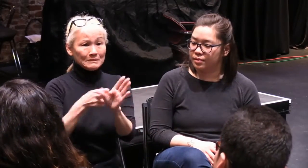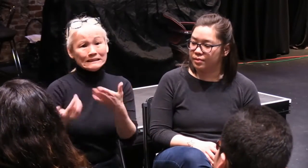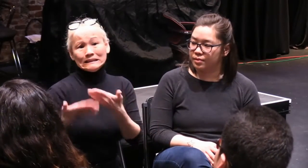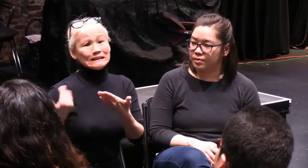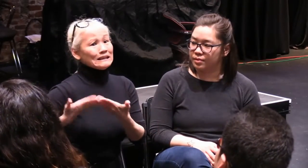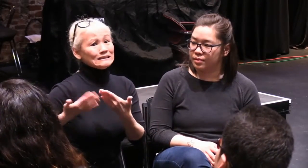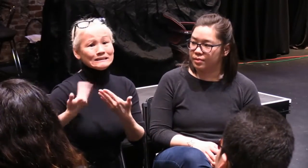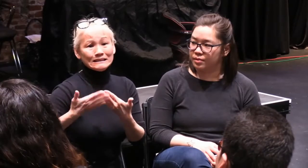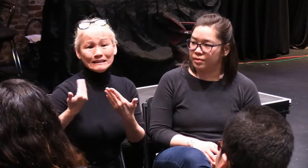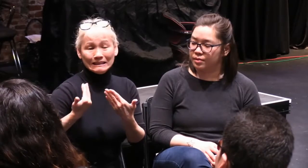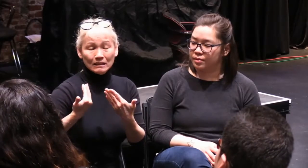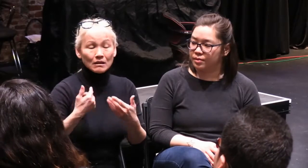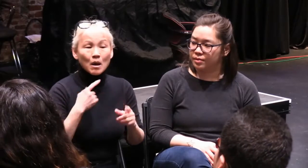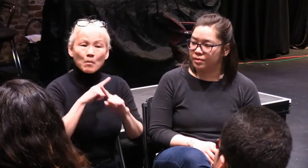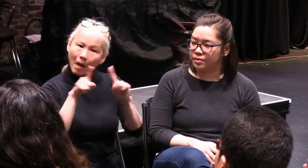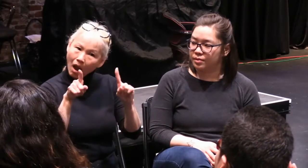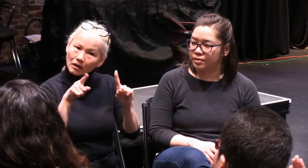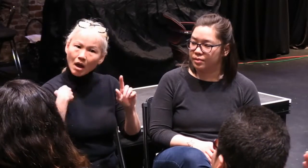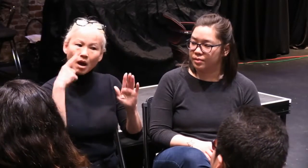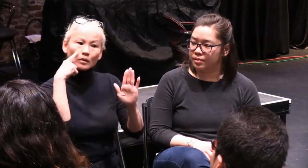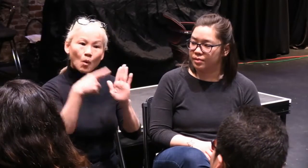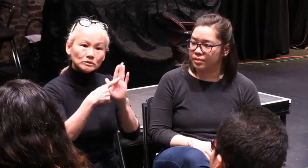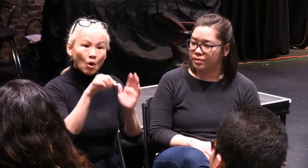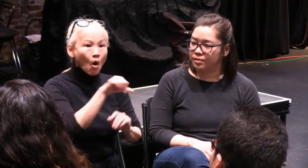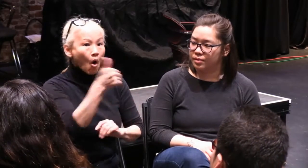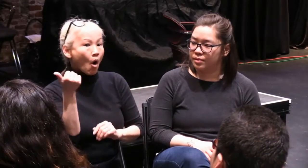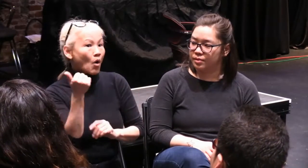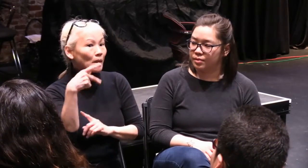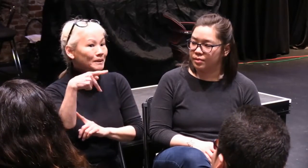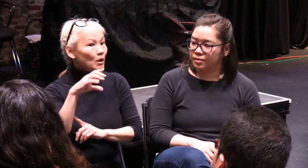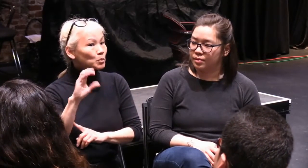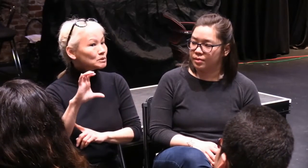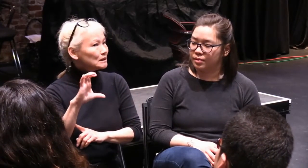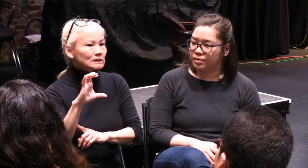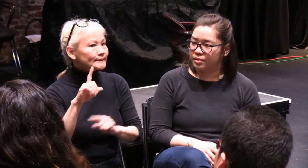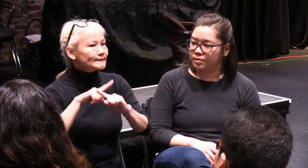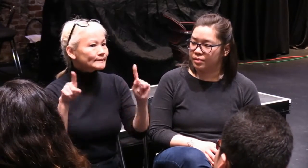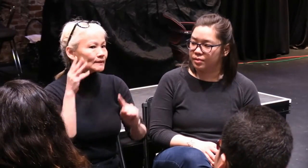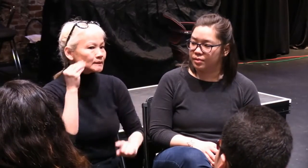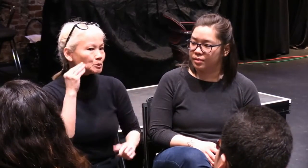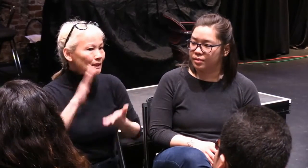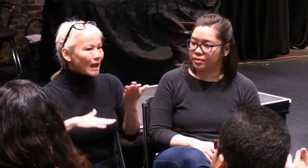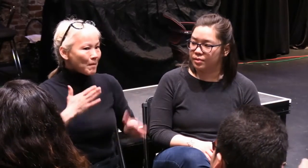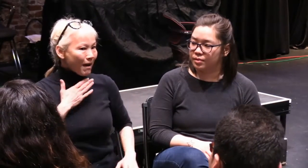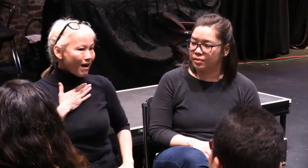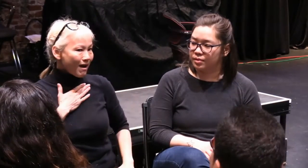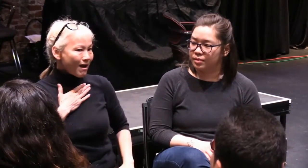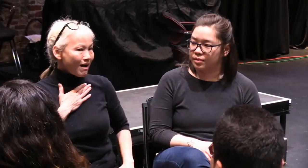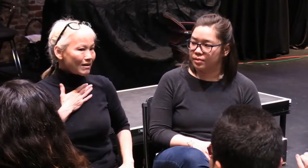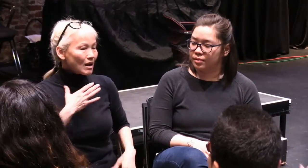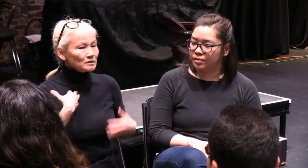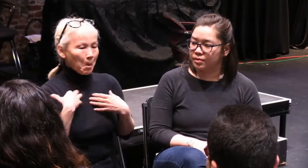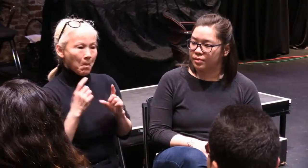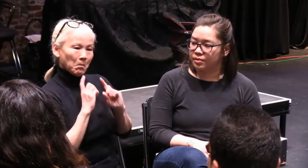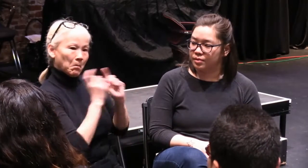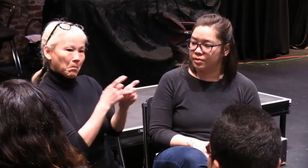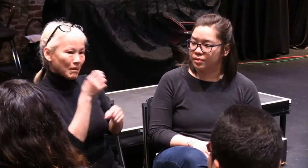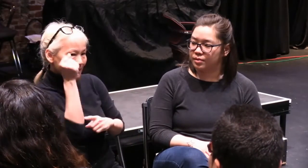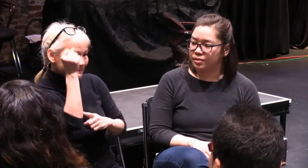experience is that I've been able to participate in all of those groups, but each person of